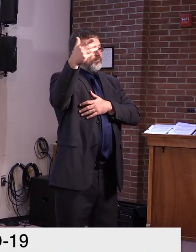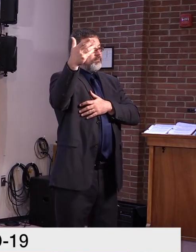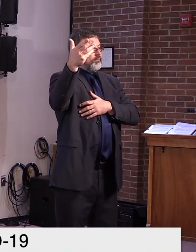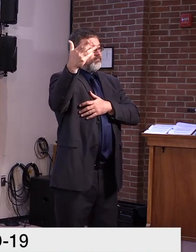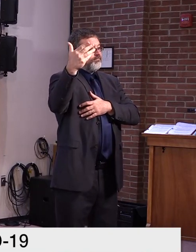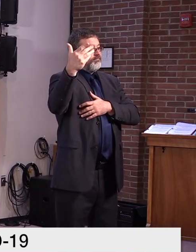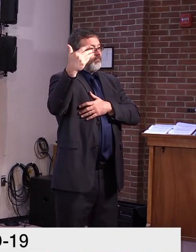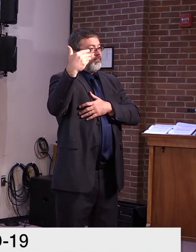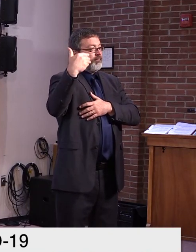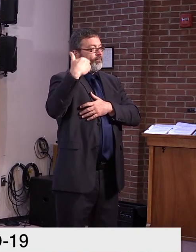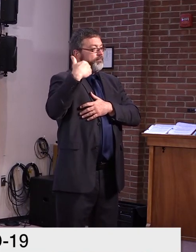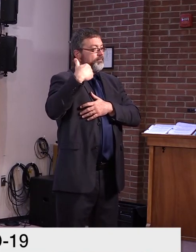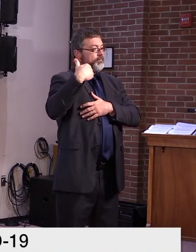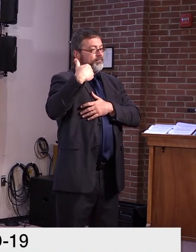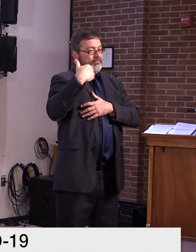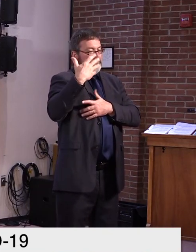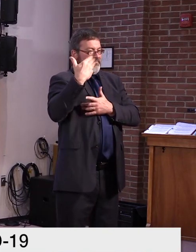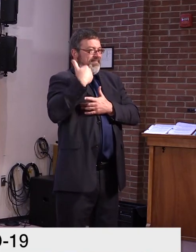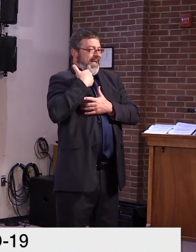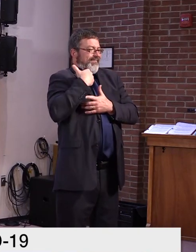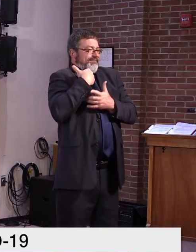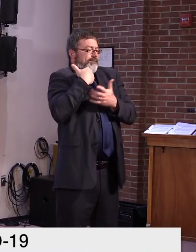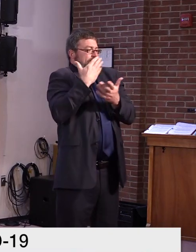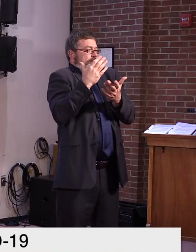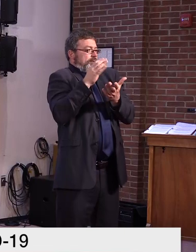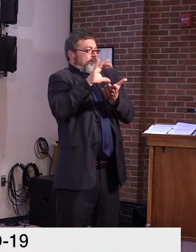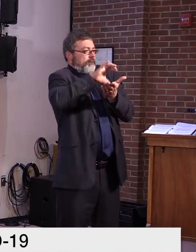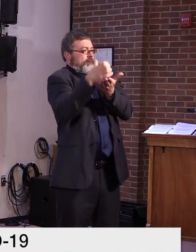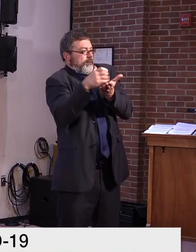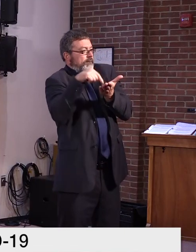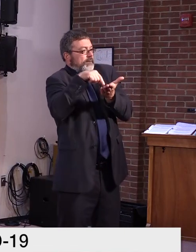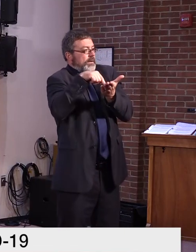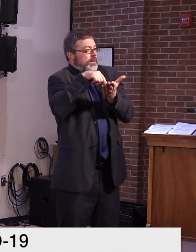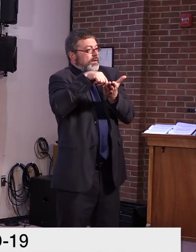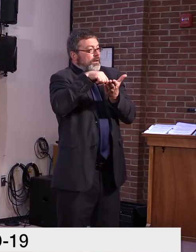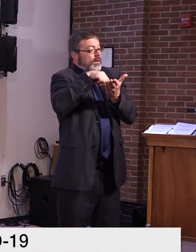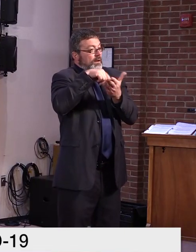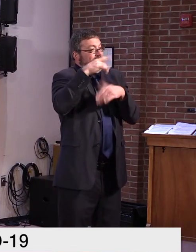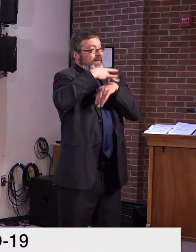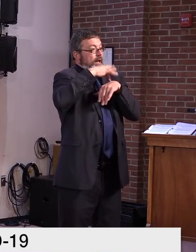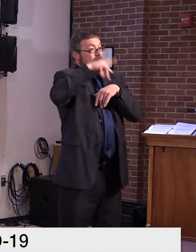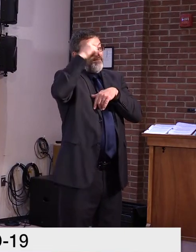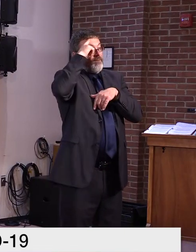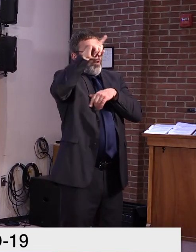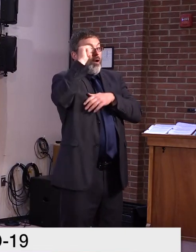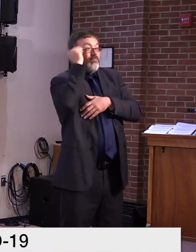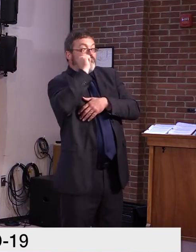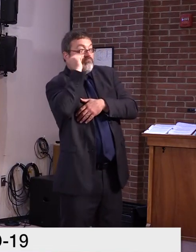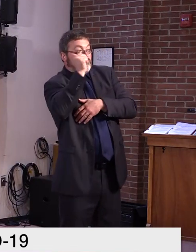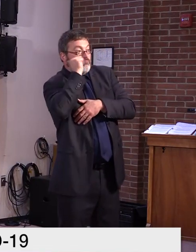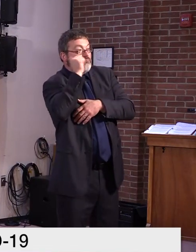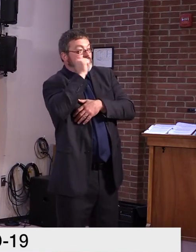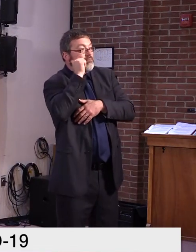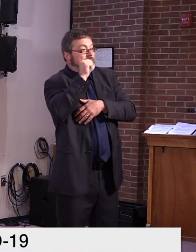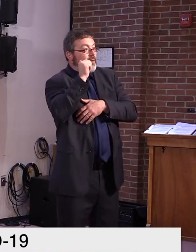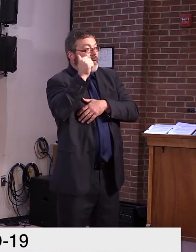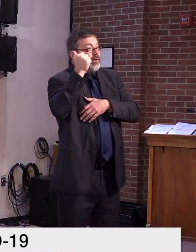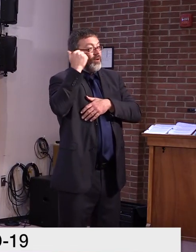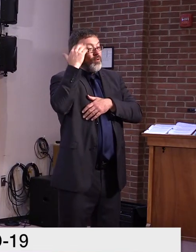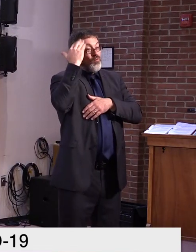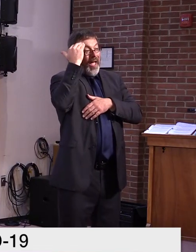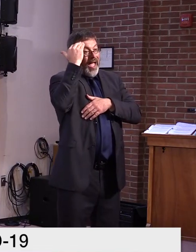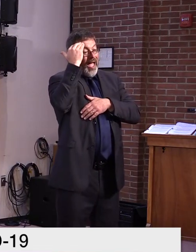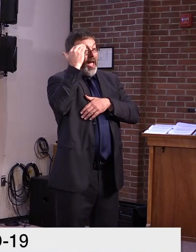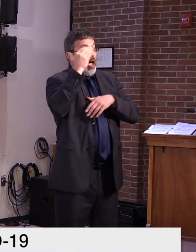or multiple children on multiple days. So we're starting to get that, uh, interested. As we look